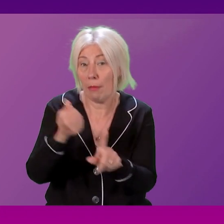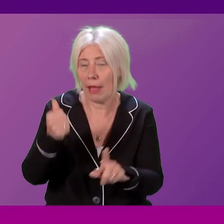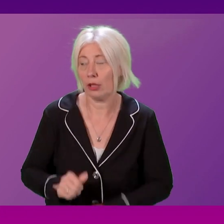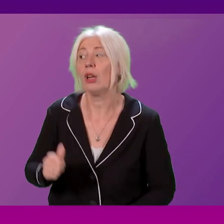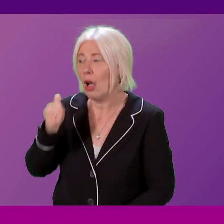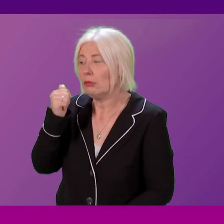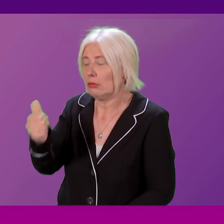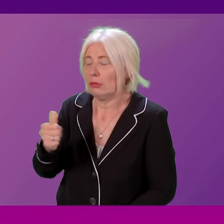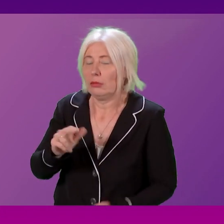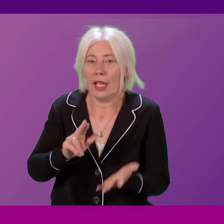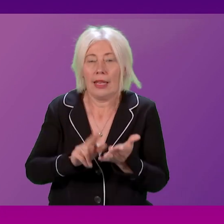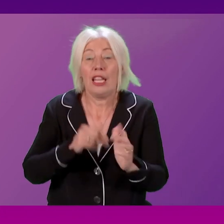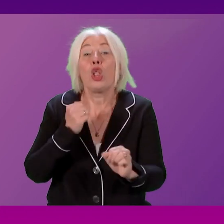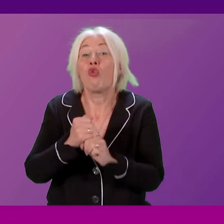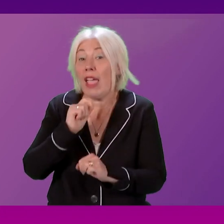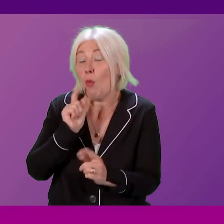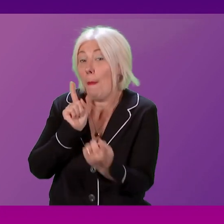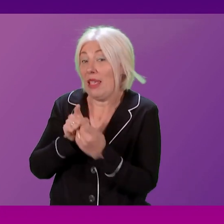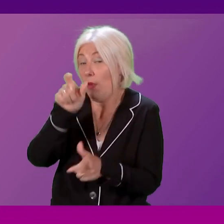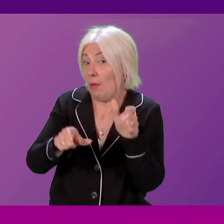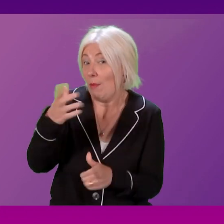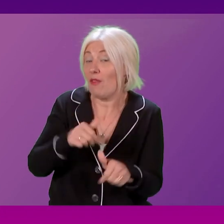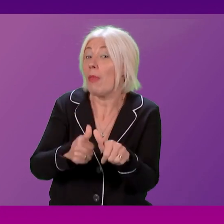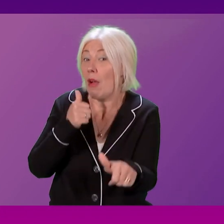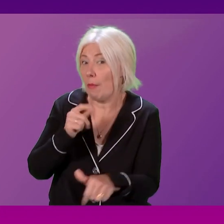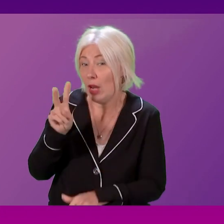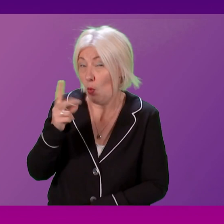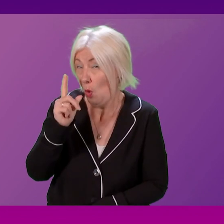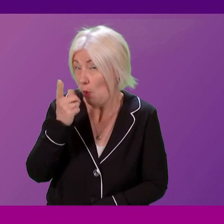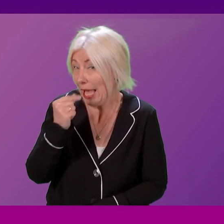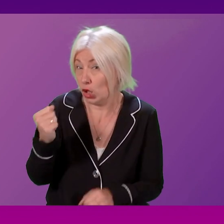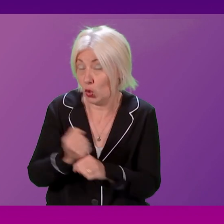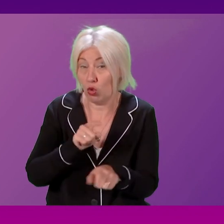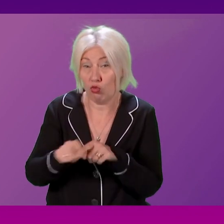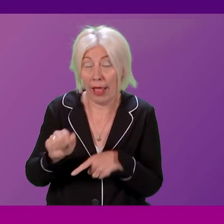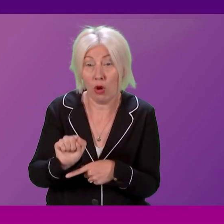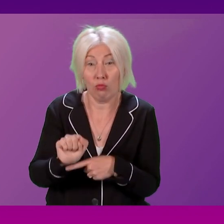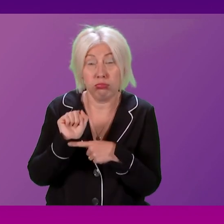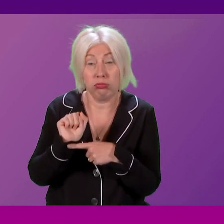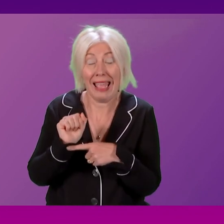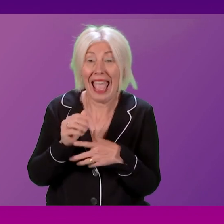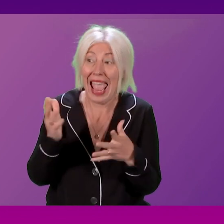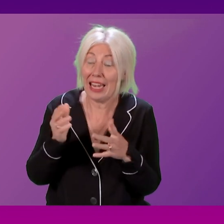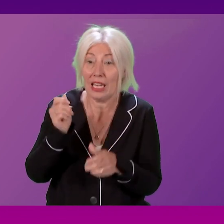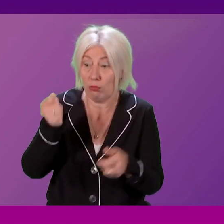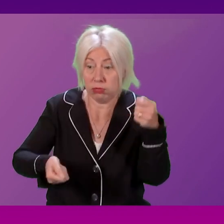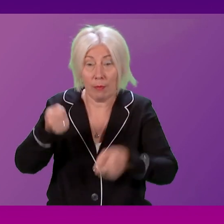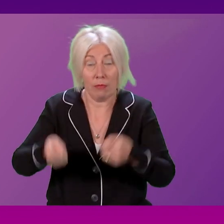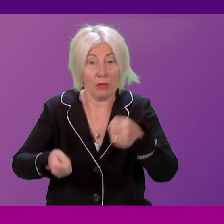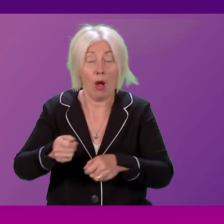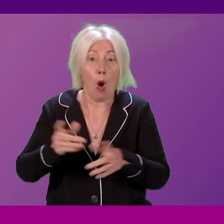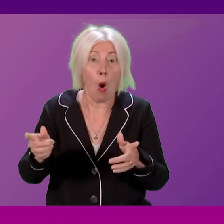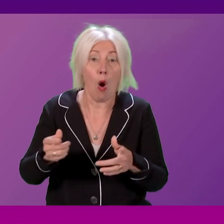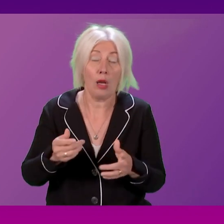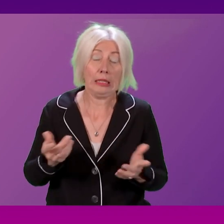member around Aquafilm. We'll see what can be done where necessary to hopefully prevent job losses, or where that unfortunately becomes